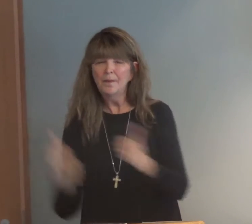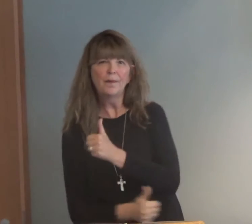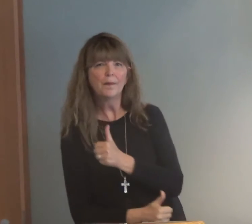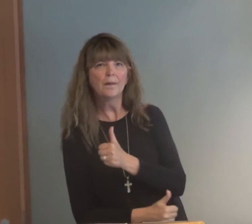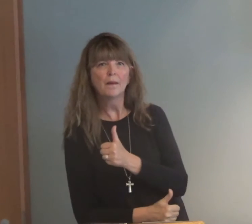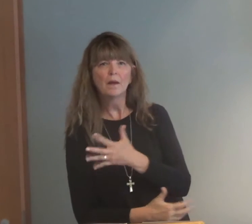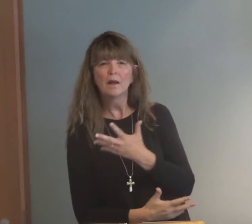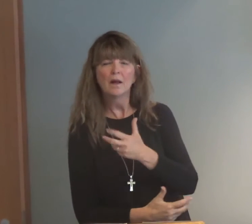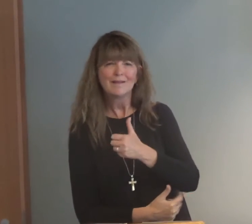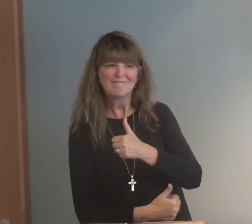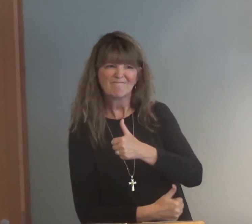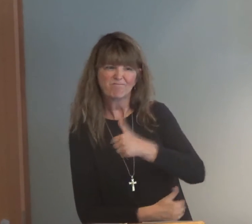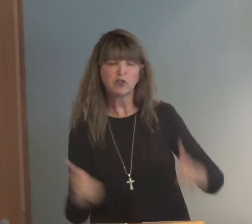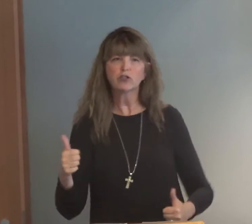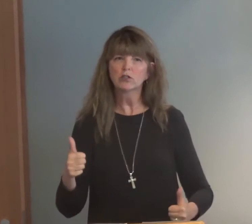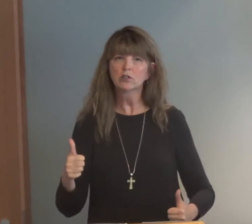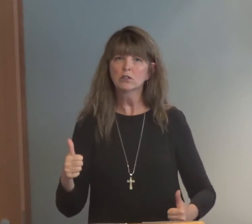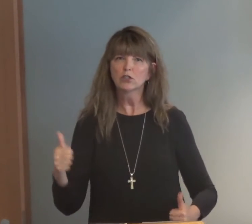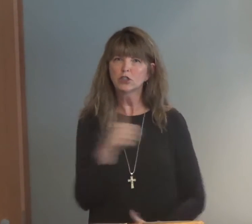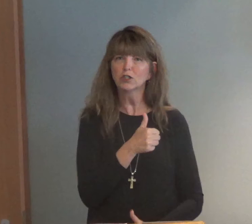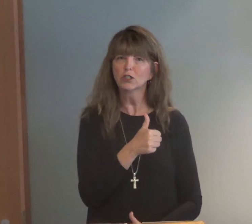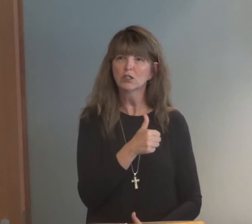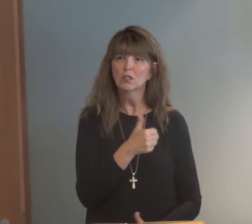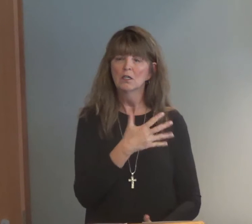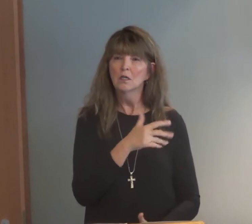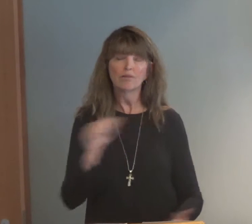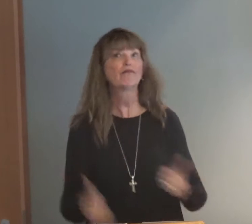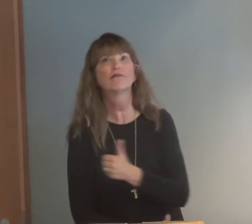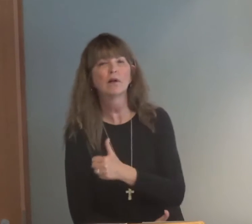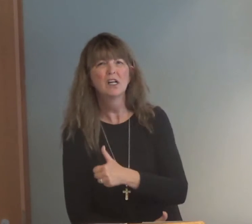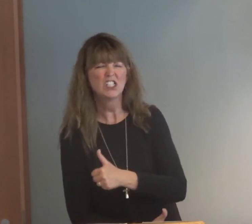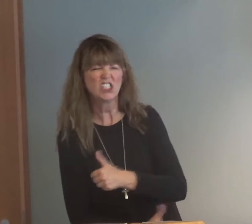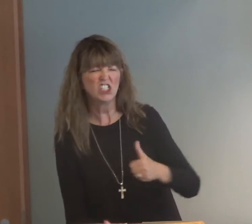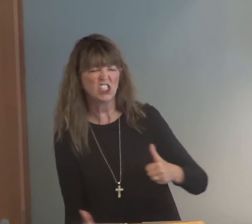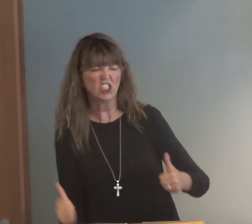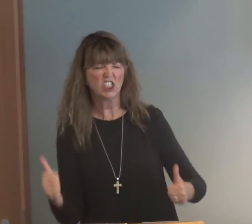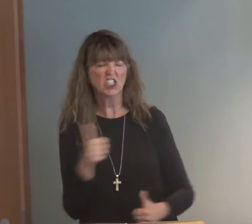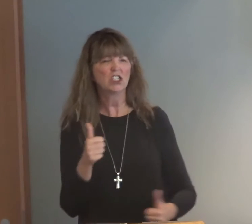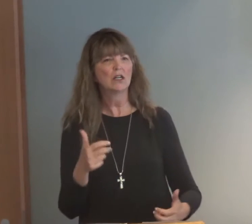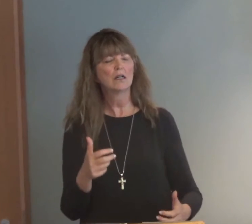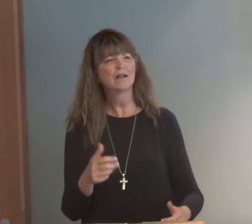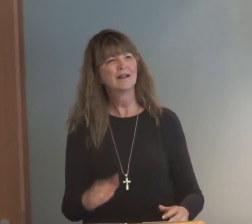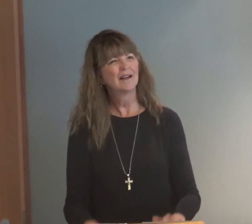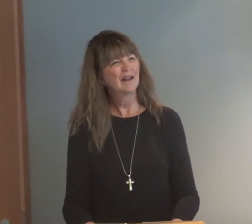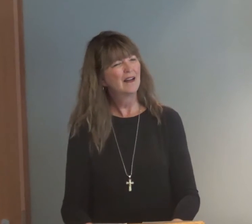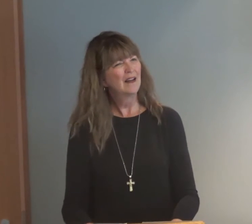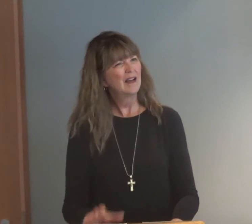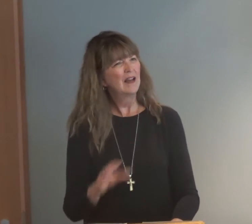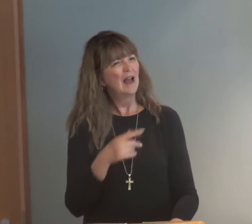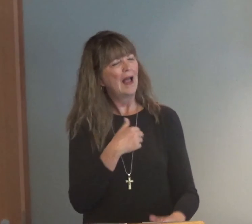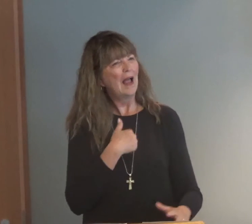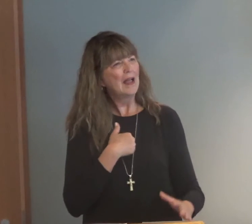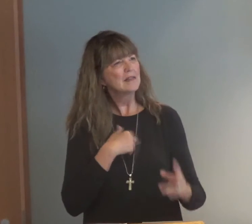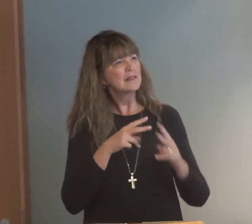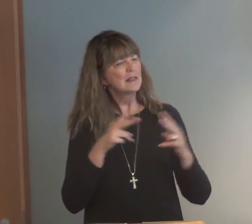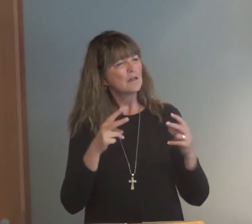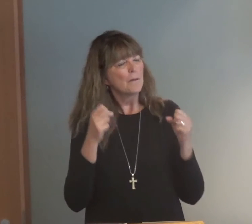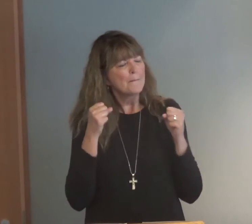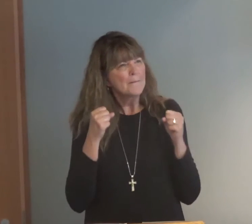nature. And I want it to be the other way around. I want the new nature to supersede the old. But it doesn't always